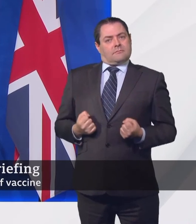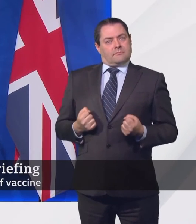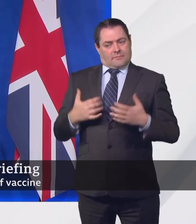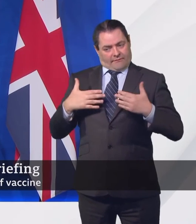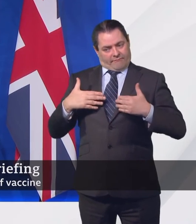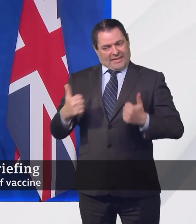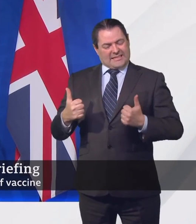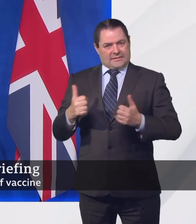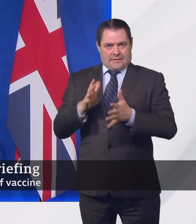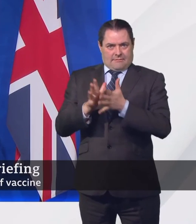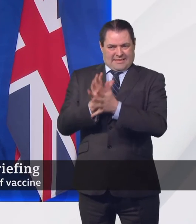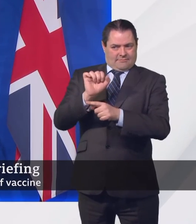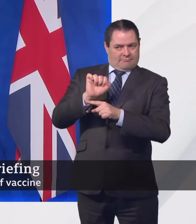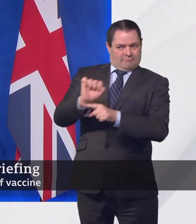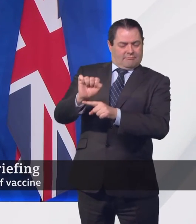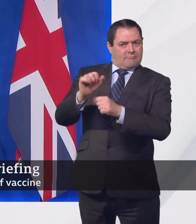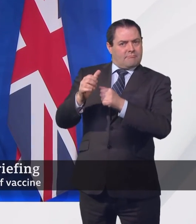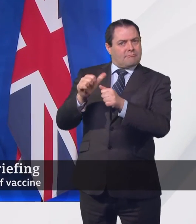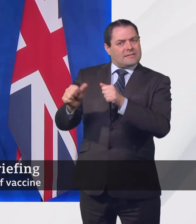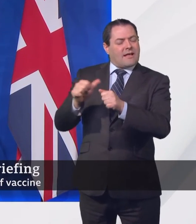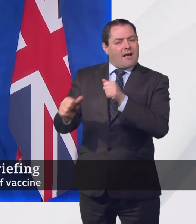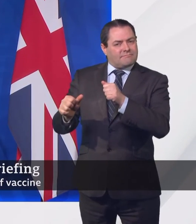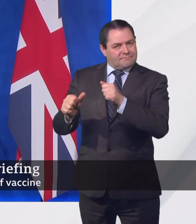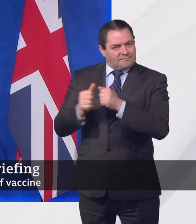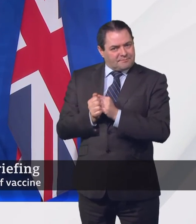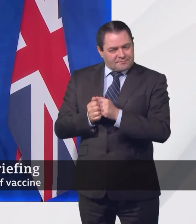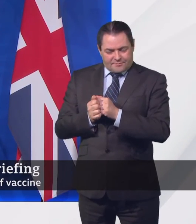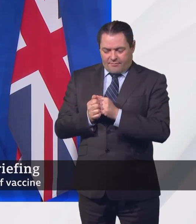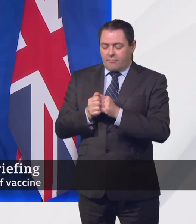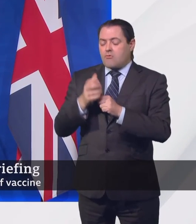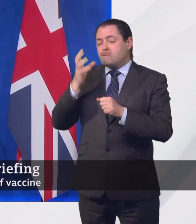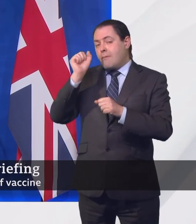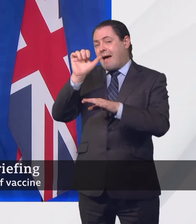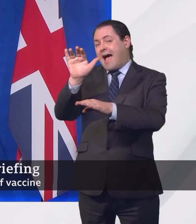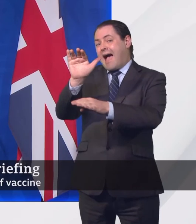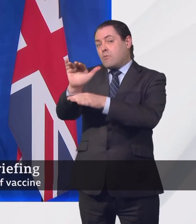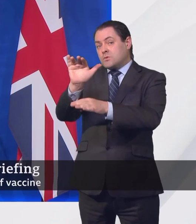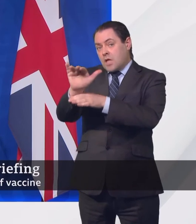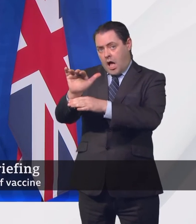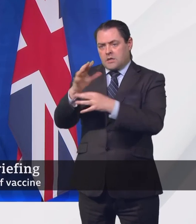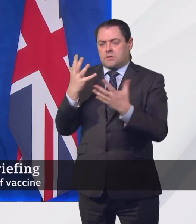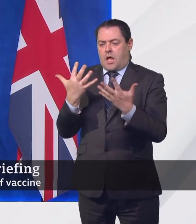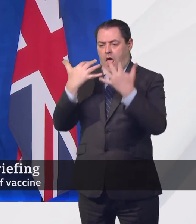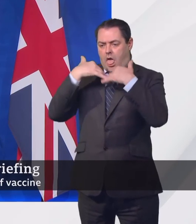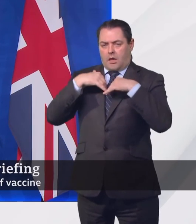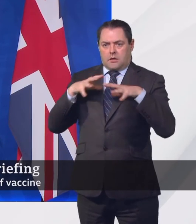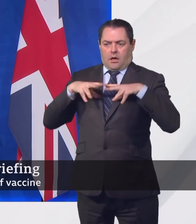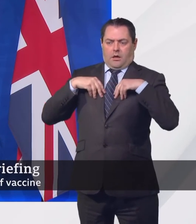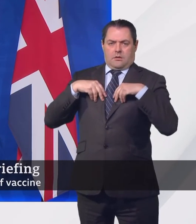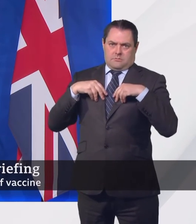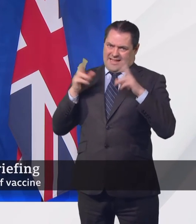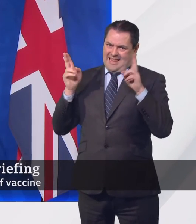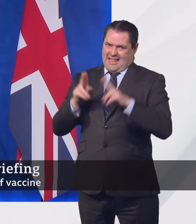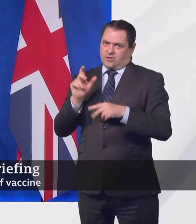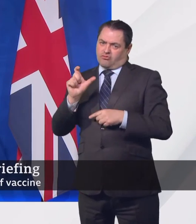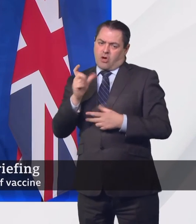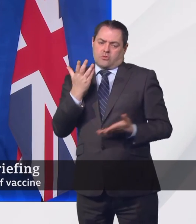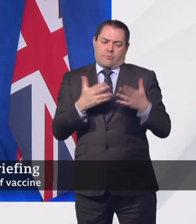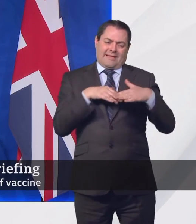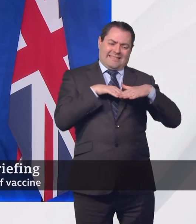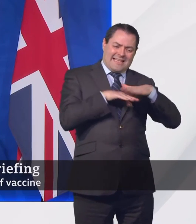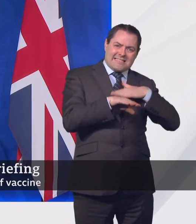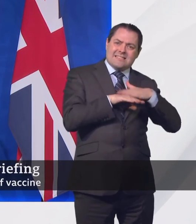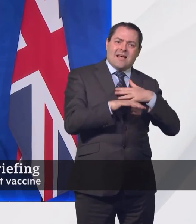in that way too. And remember that outdoors is generally much safer than indoors, and the way to